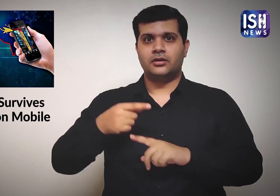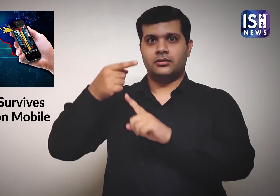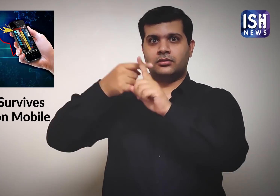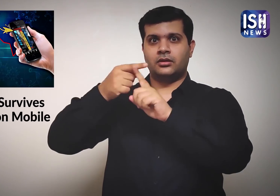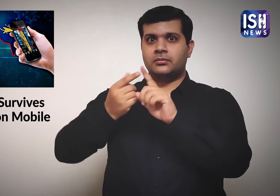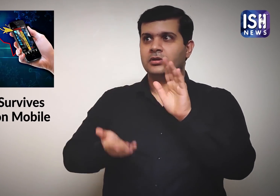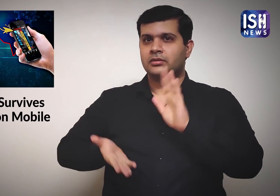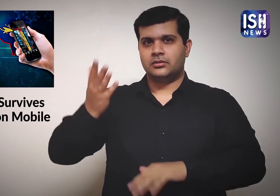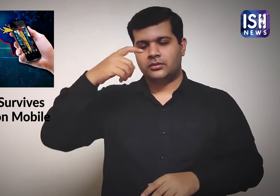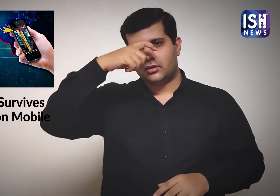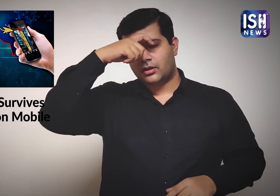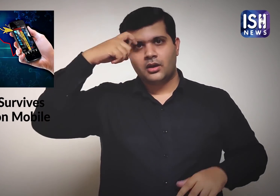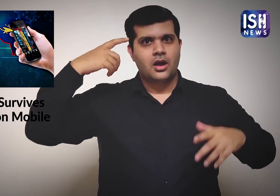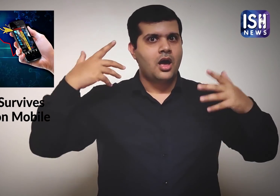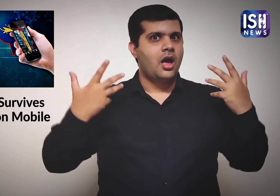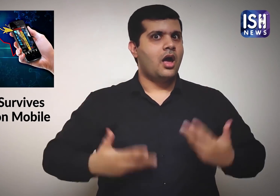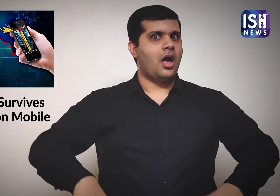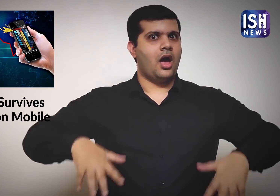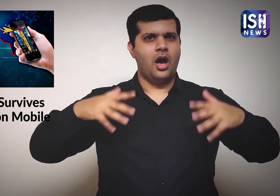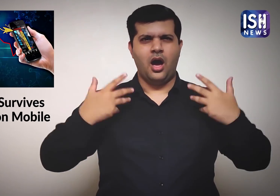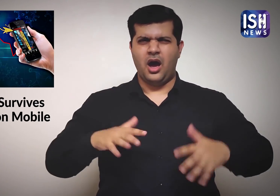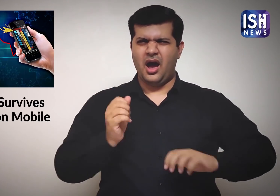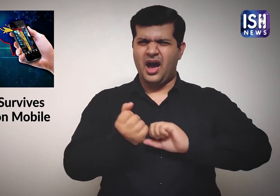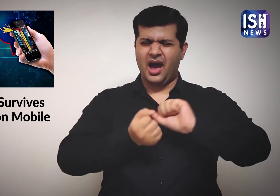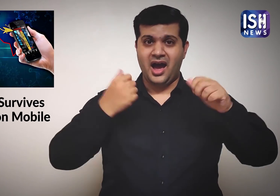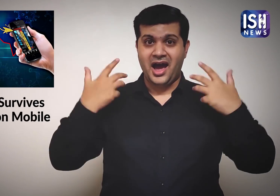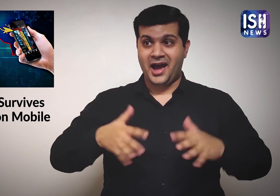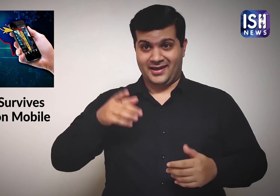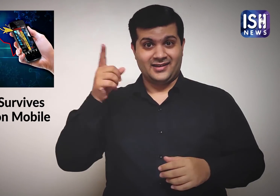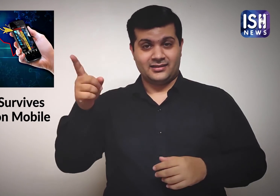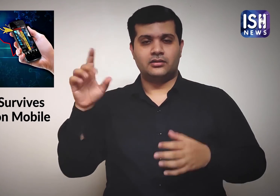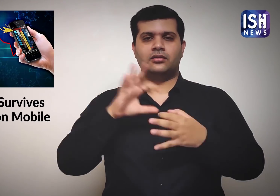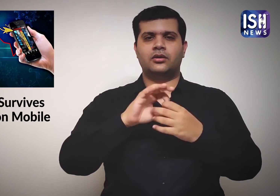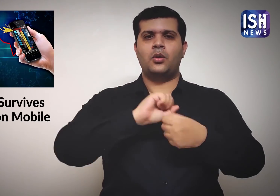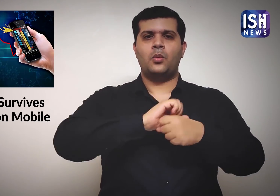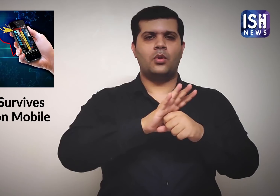6. If the temperature is high, coronavirus does not survive for long. 7.